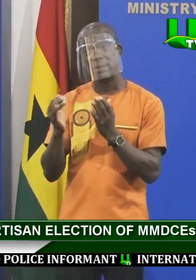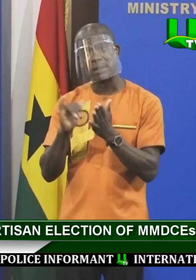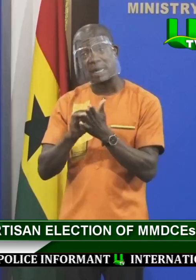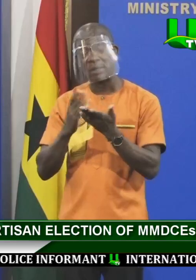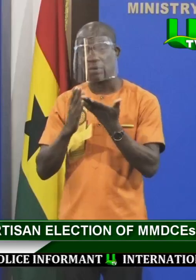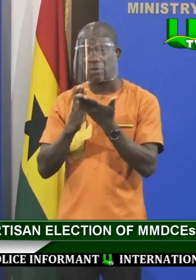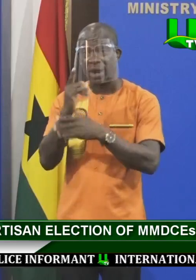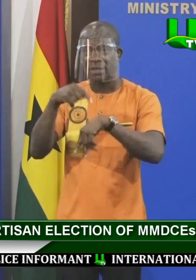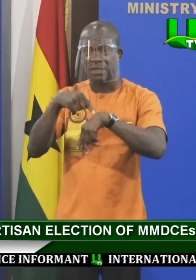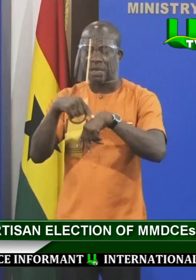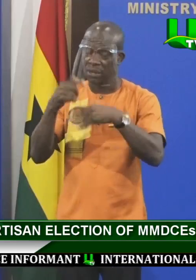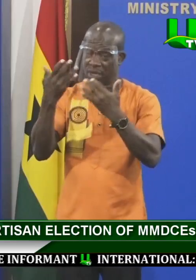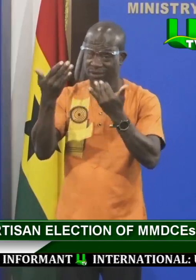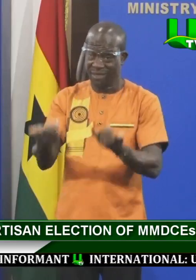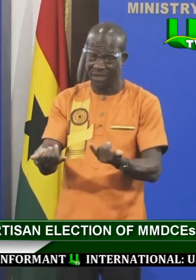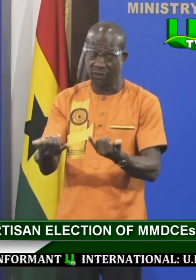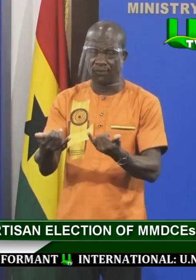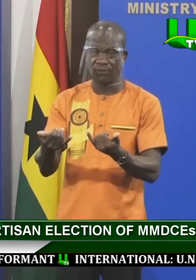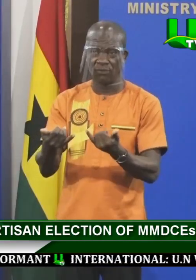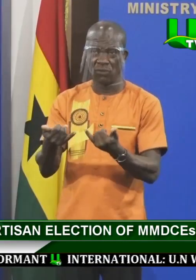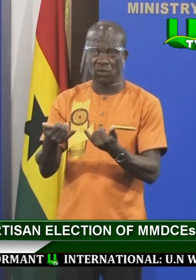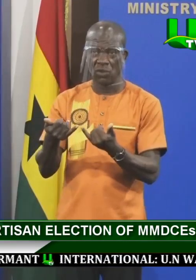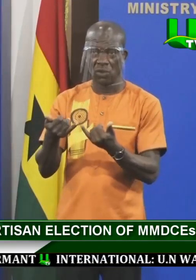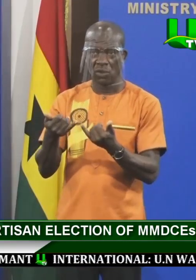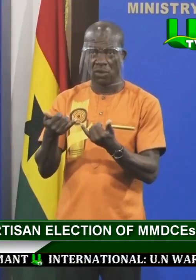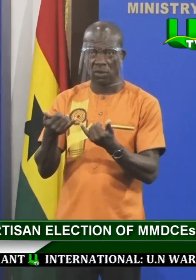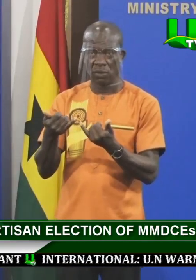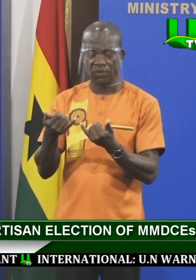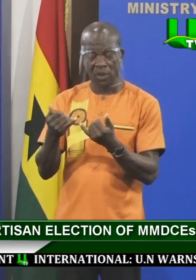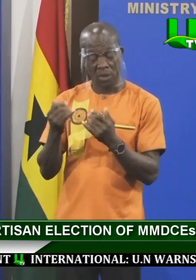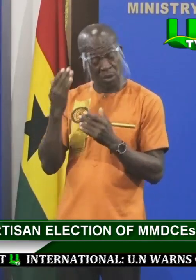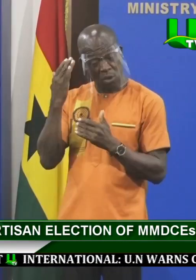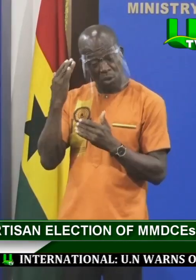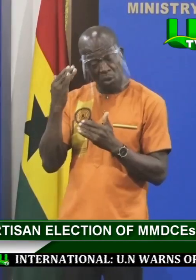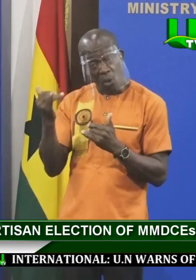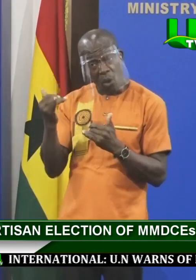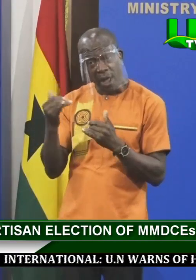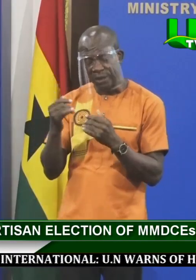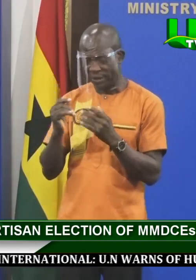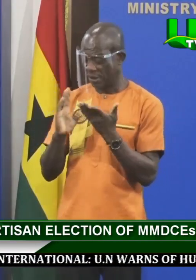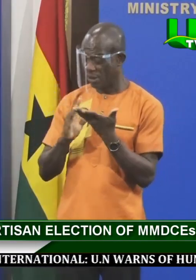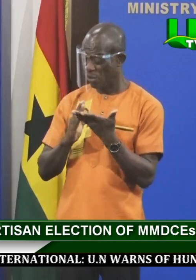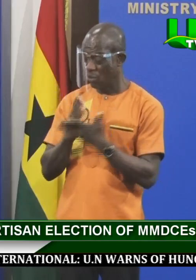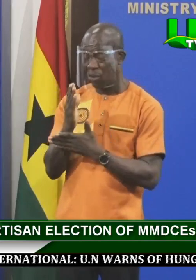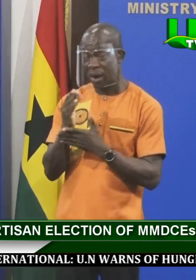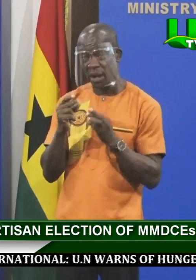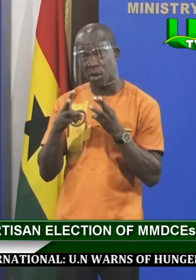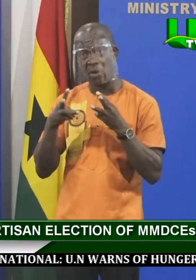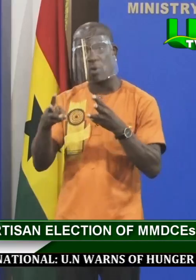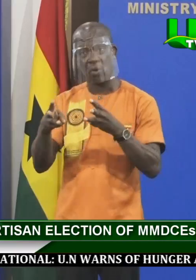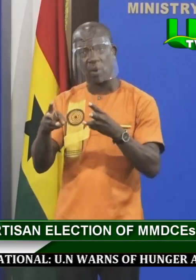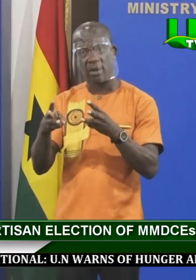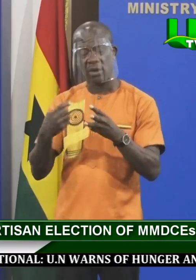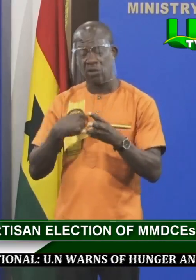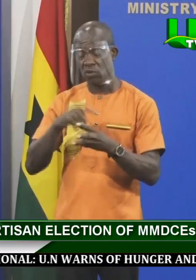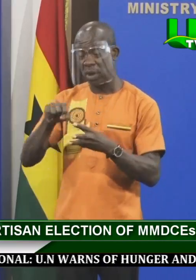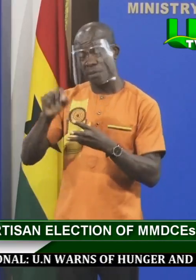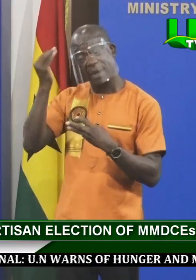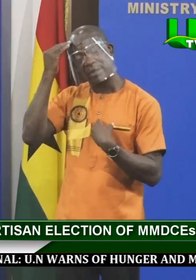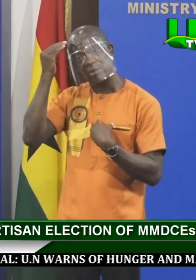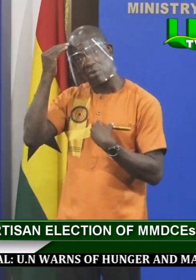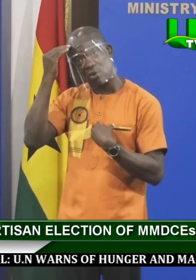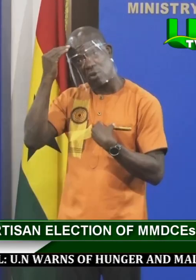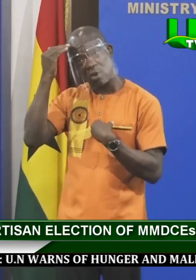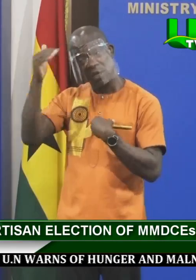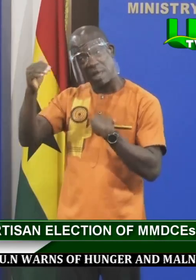is now. While this may be a step in the right direction, it should be borne in mind that the step to make the local